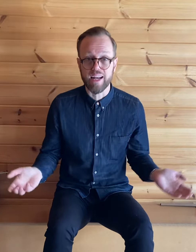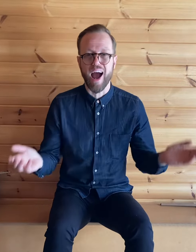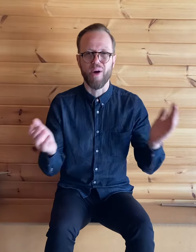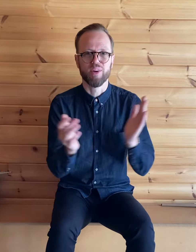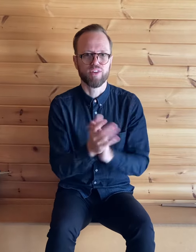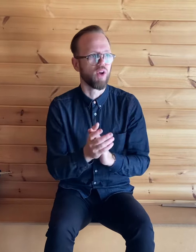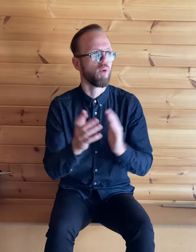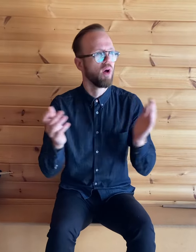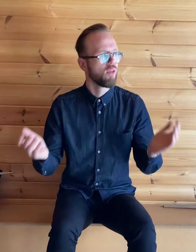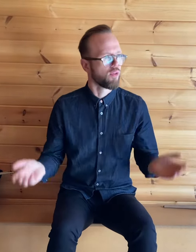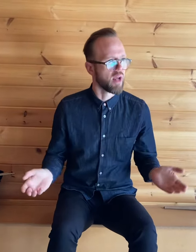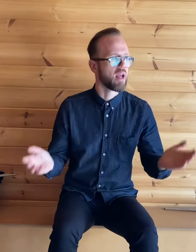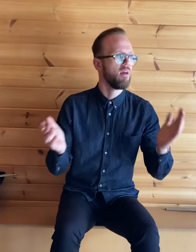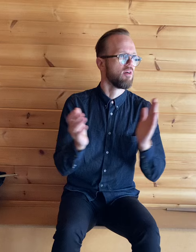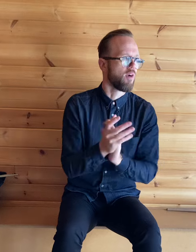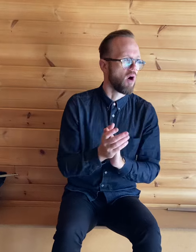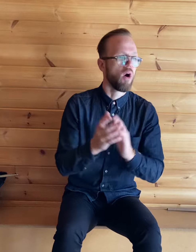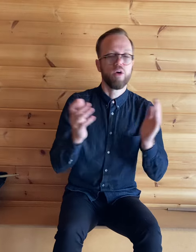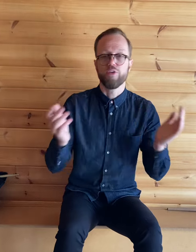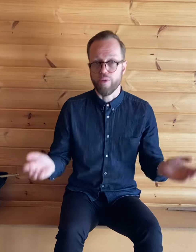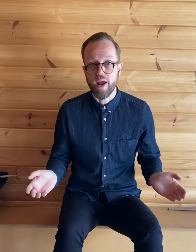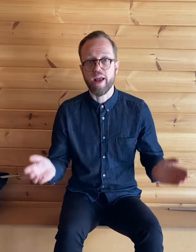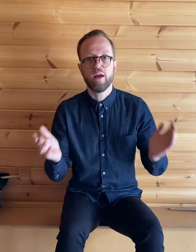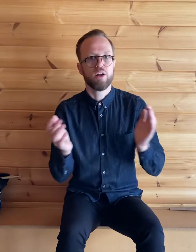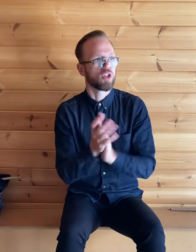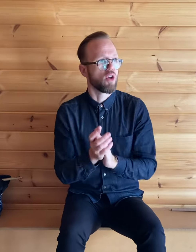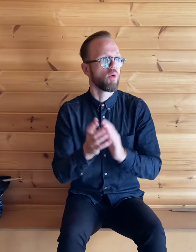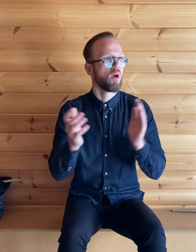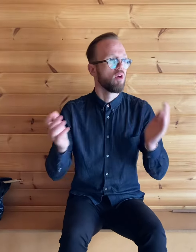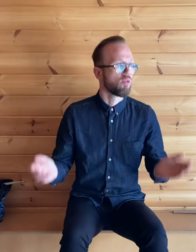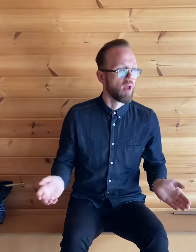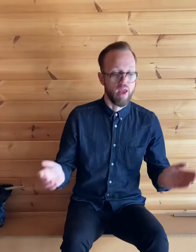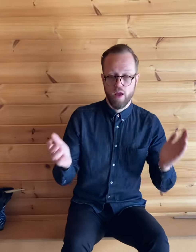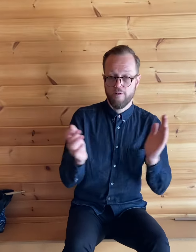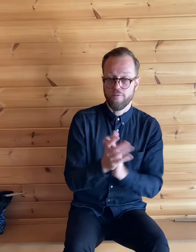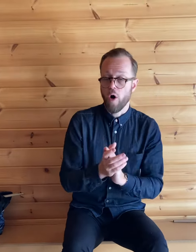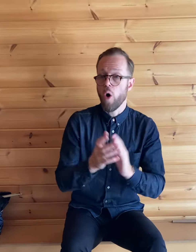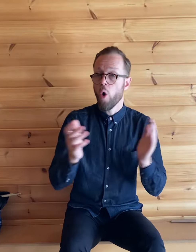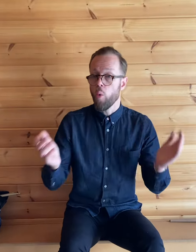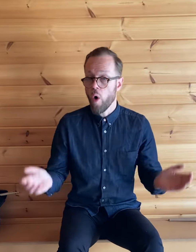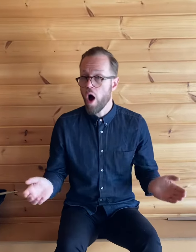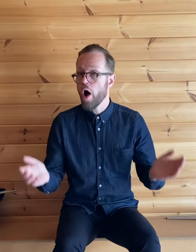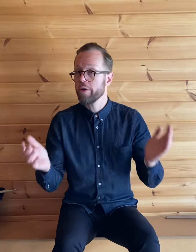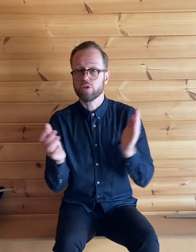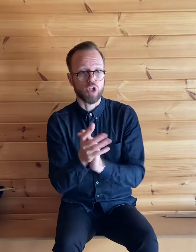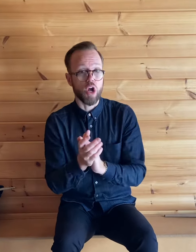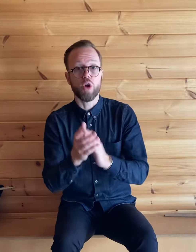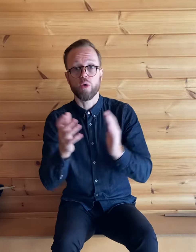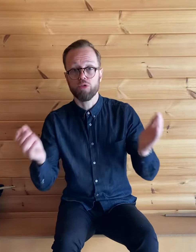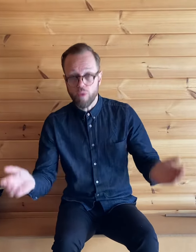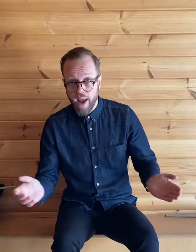now three three three two three four one two three